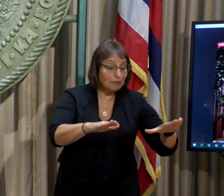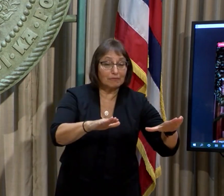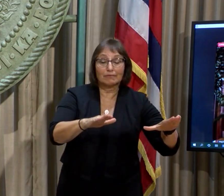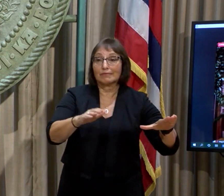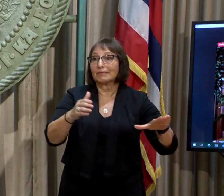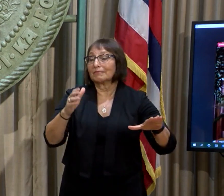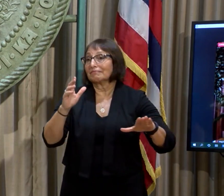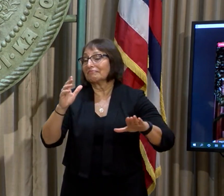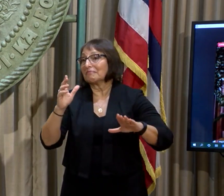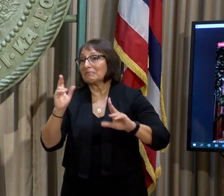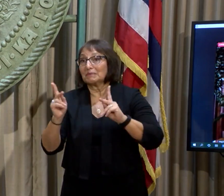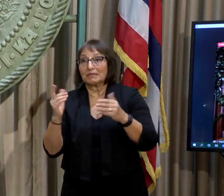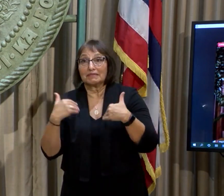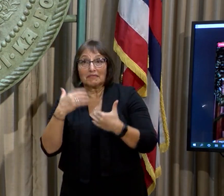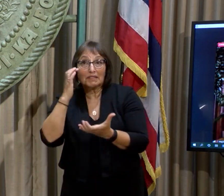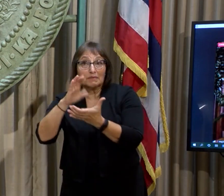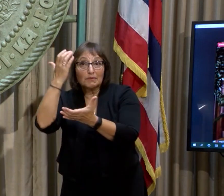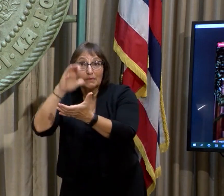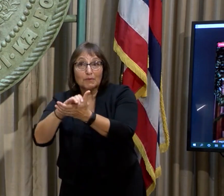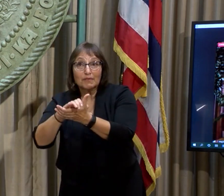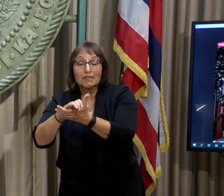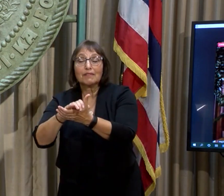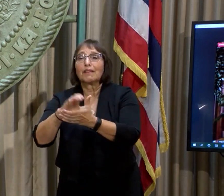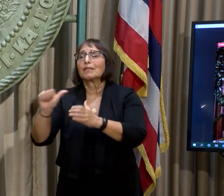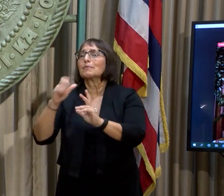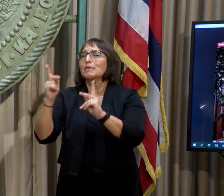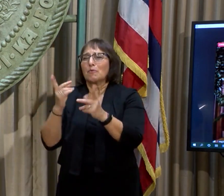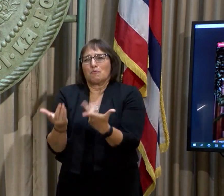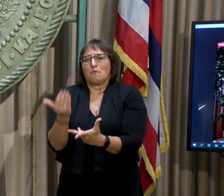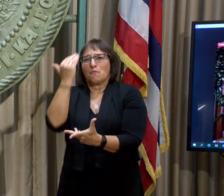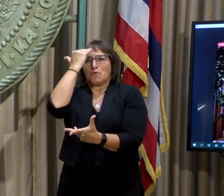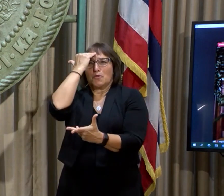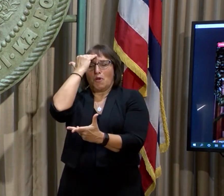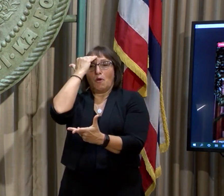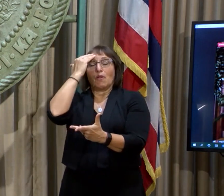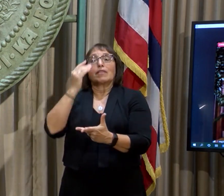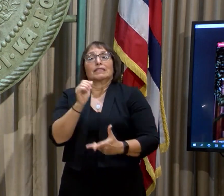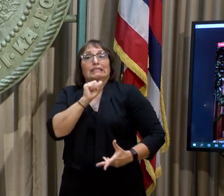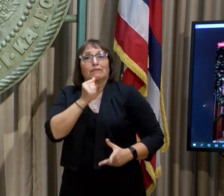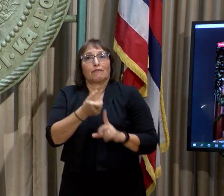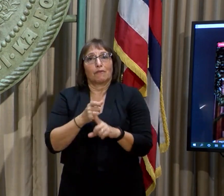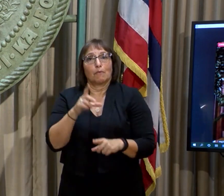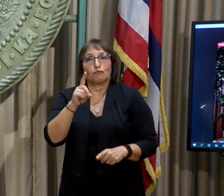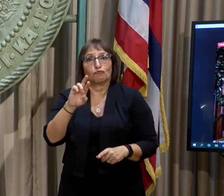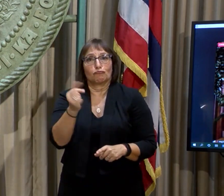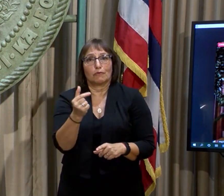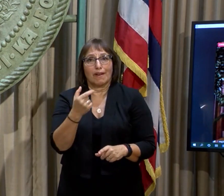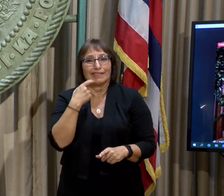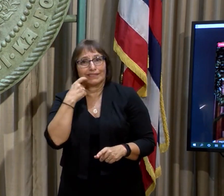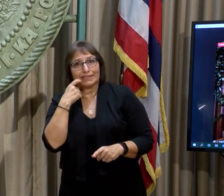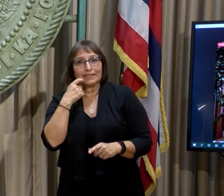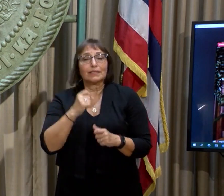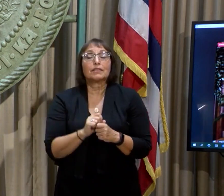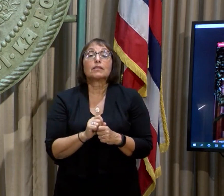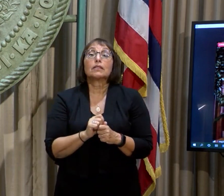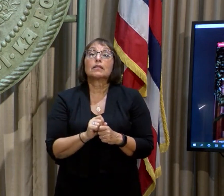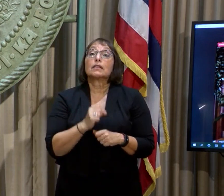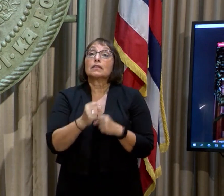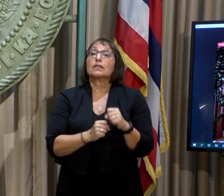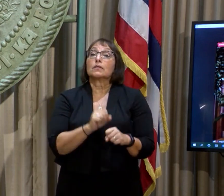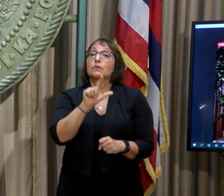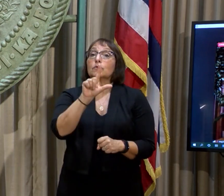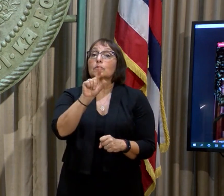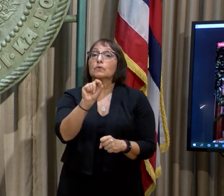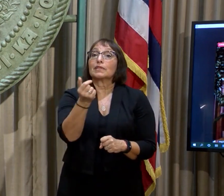who are suffering every day from the impacts of drug addiction and misuse. In 2017, the